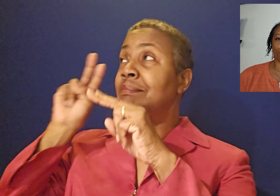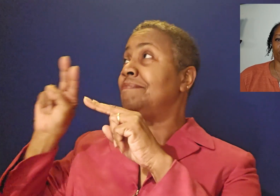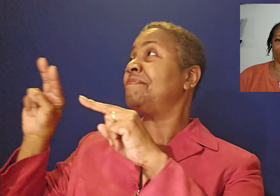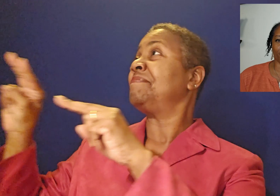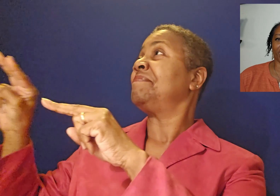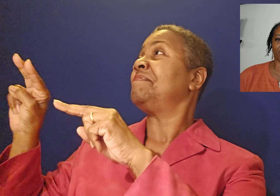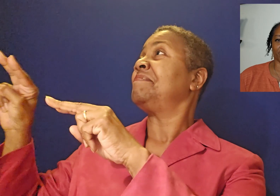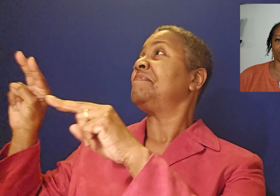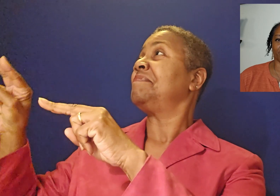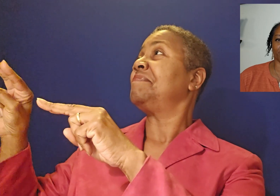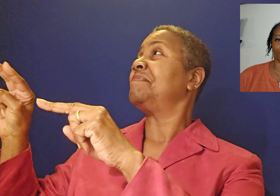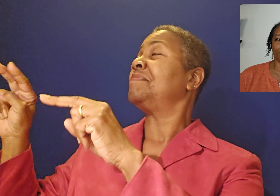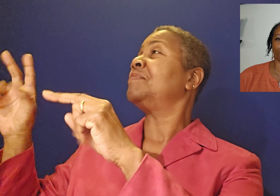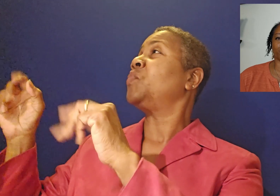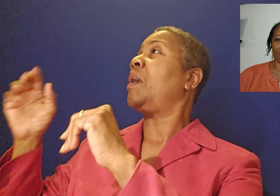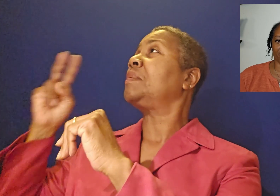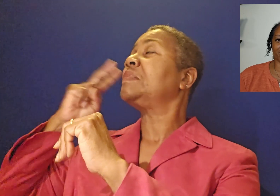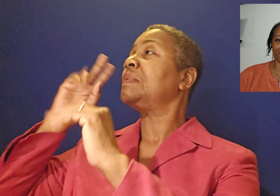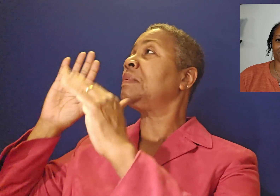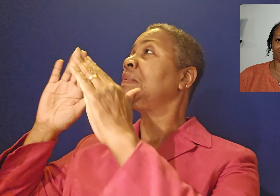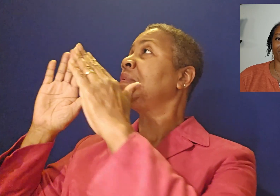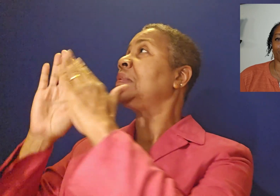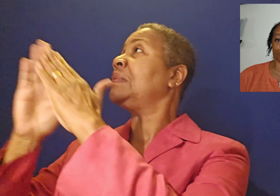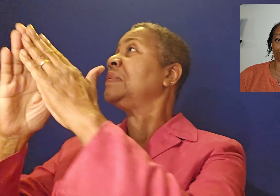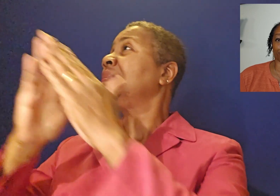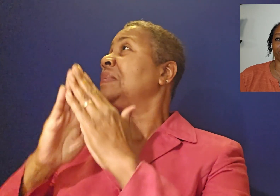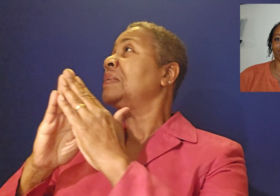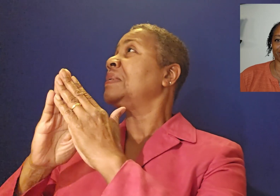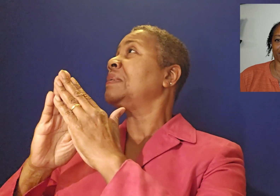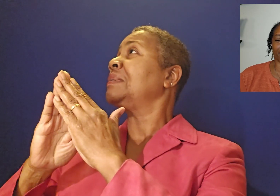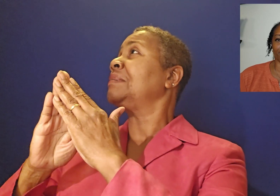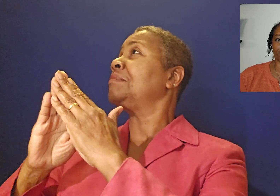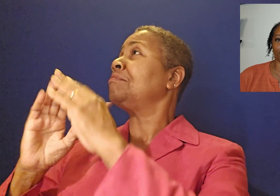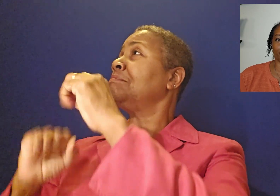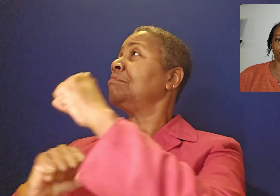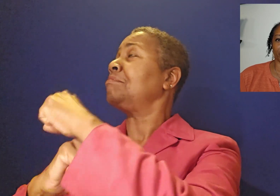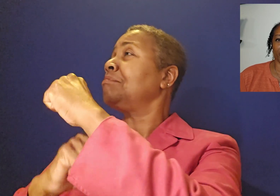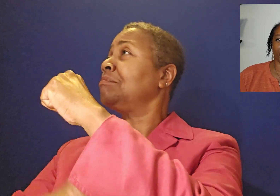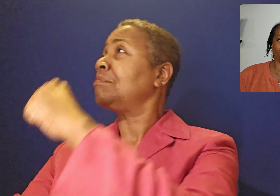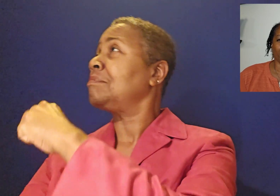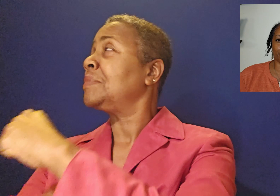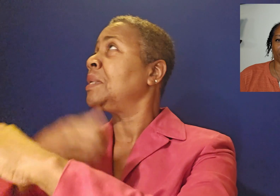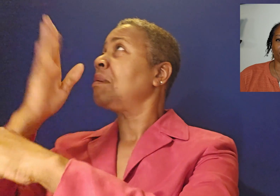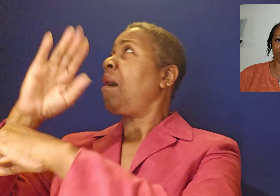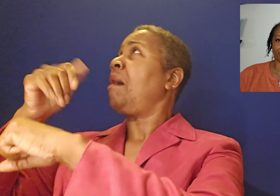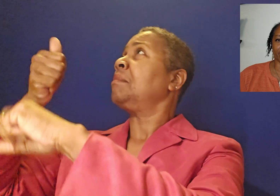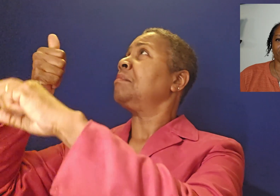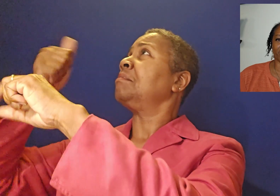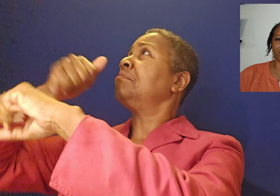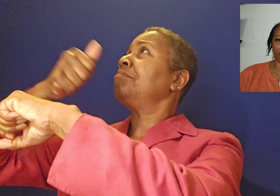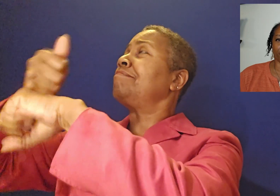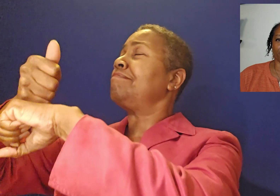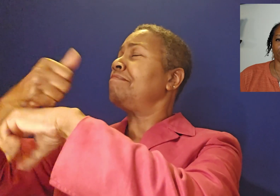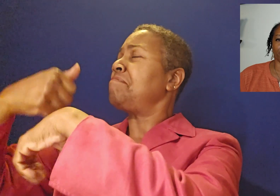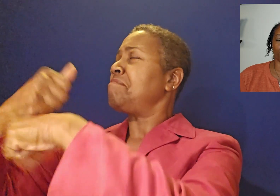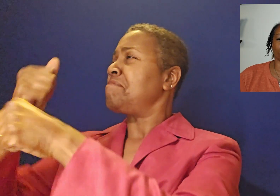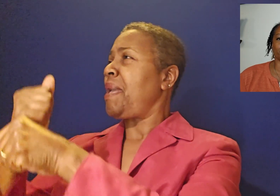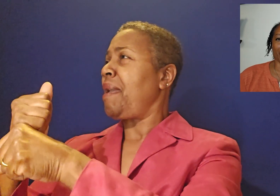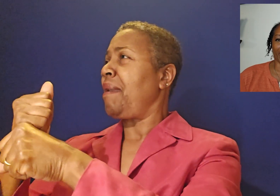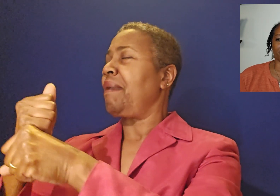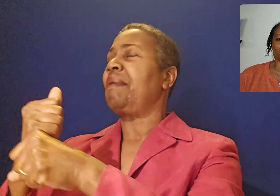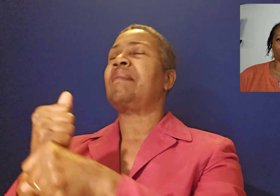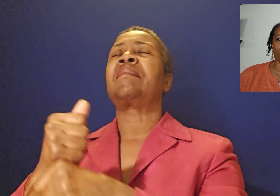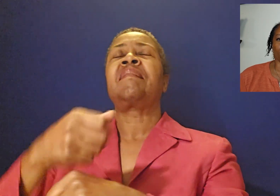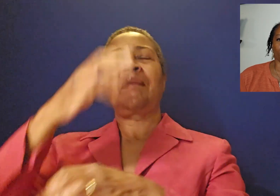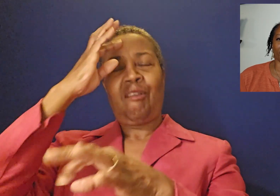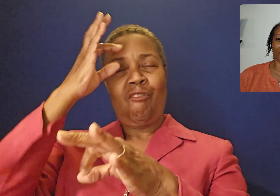city with foundations, whose architect and builder is God. And by faith, even Sarah, who